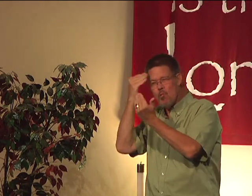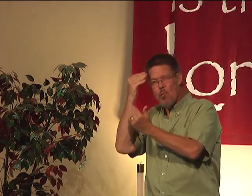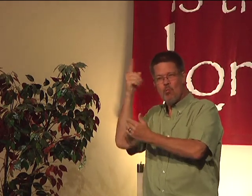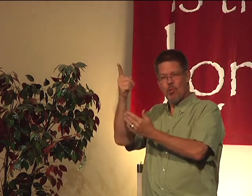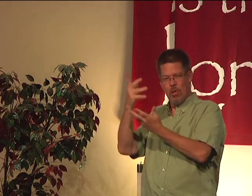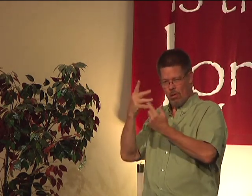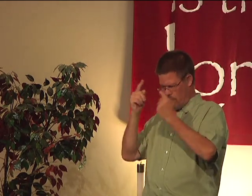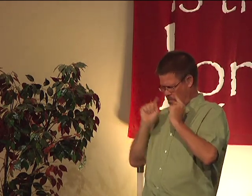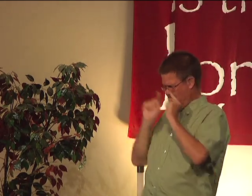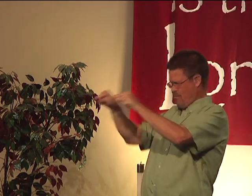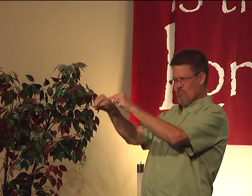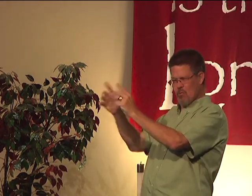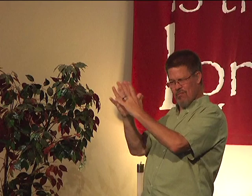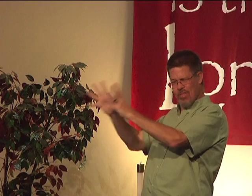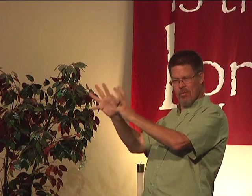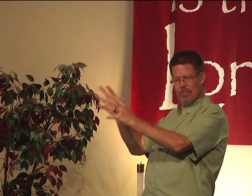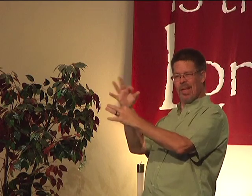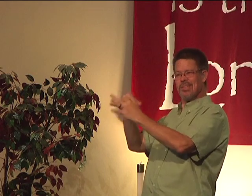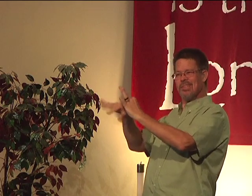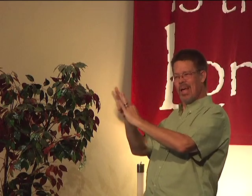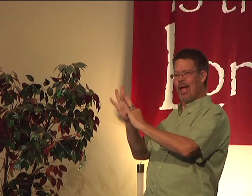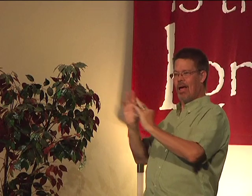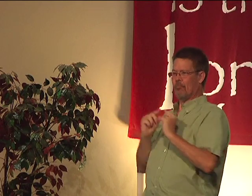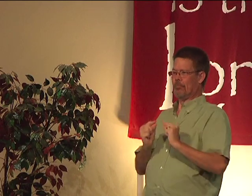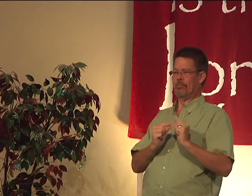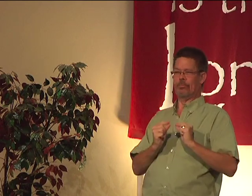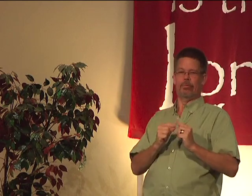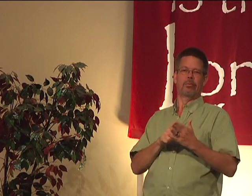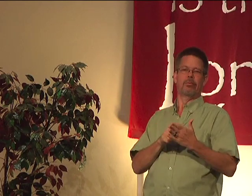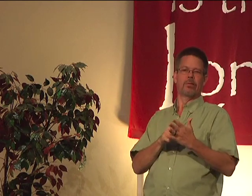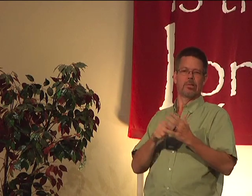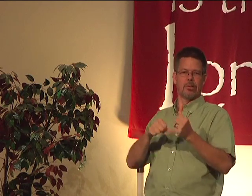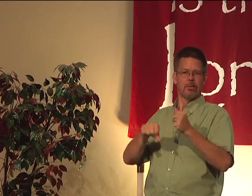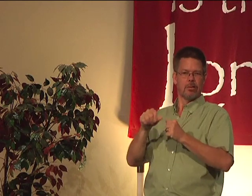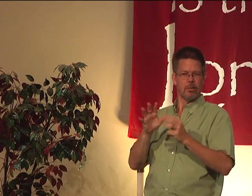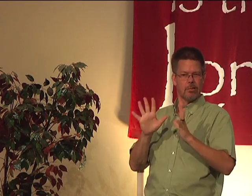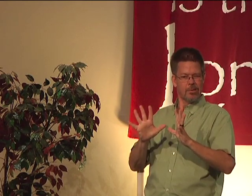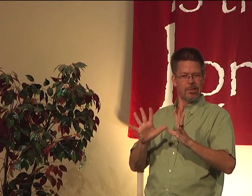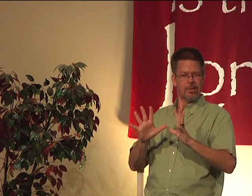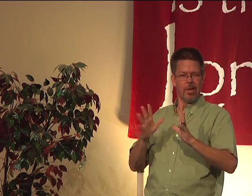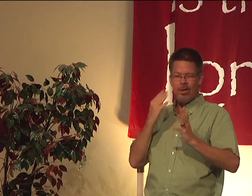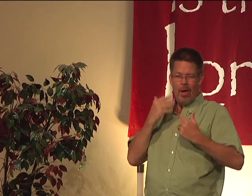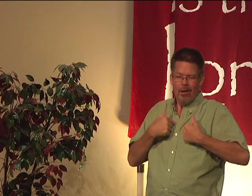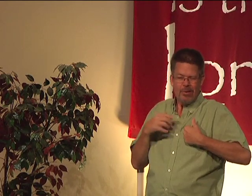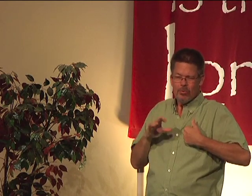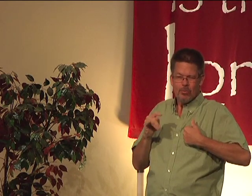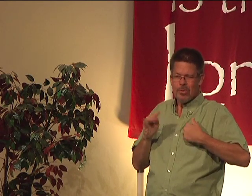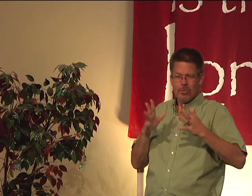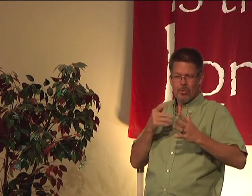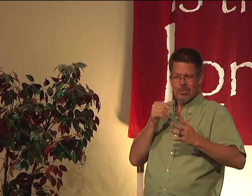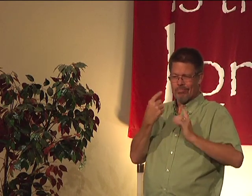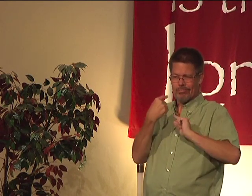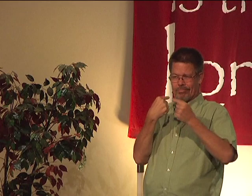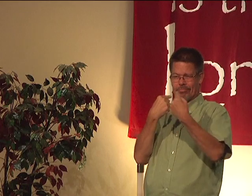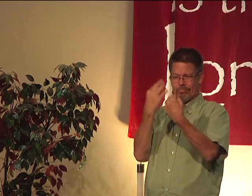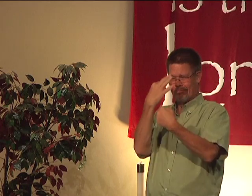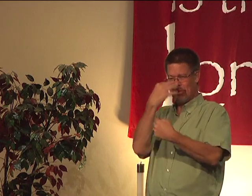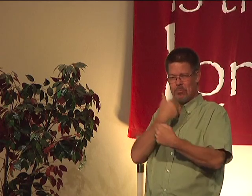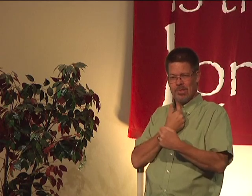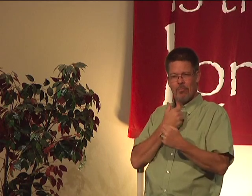God is. That God can help them. But pray outwardly for people instead of just gossiping and criticizing people. And I know we're all don't fear